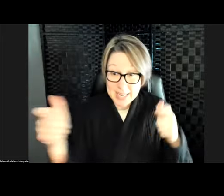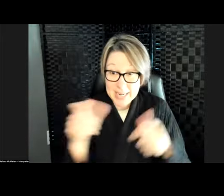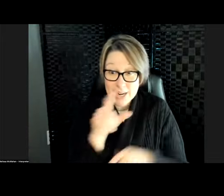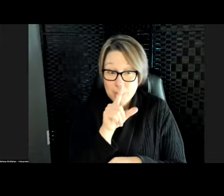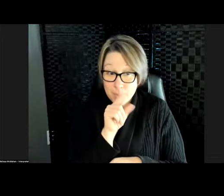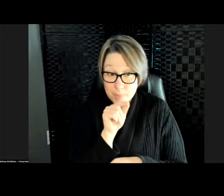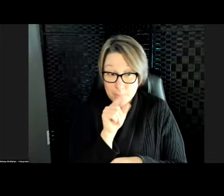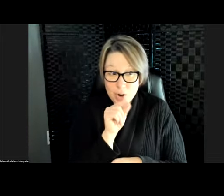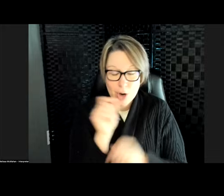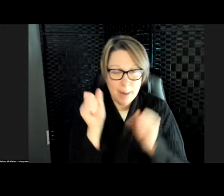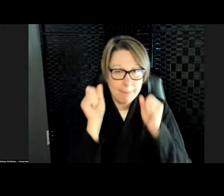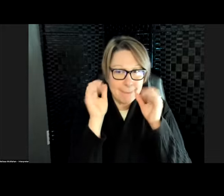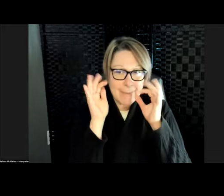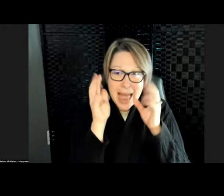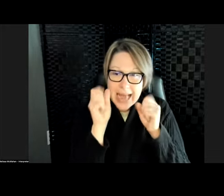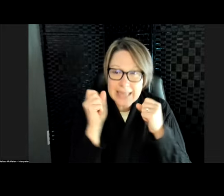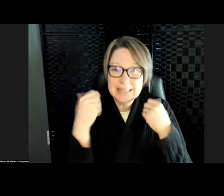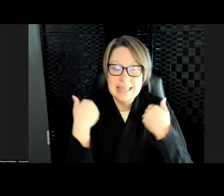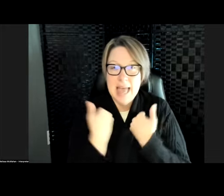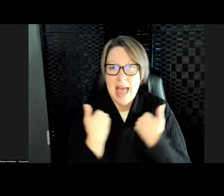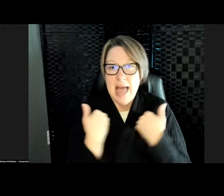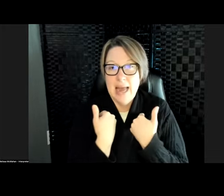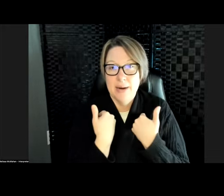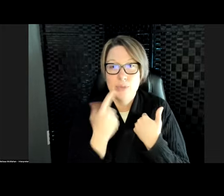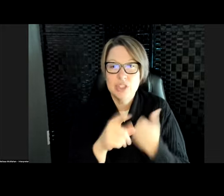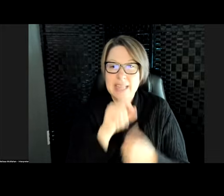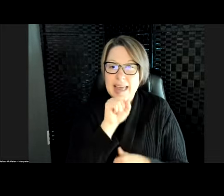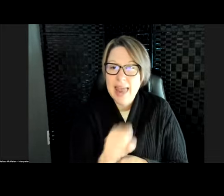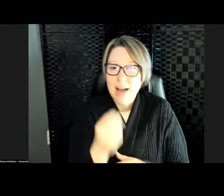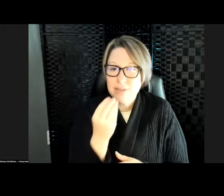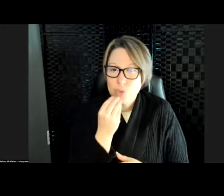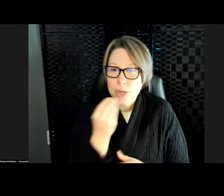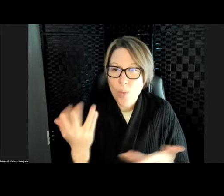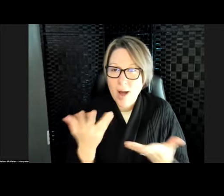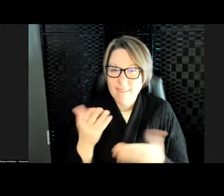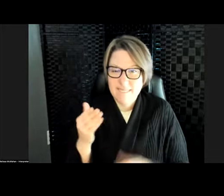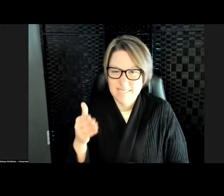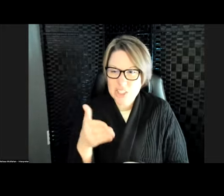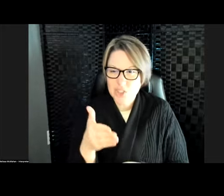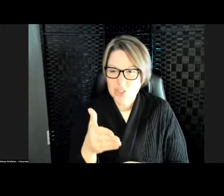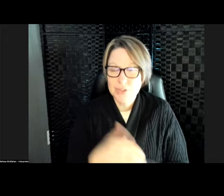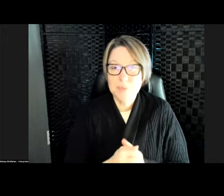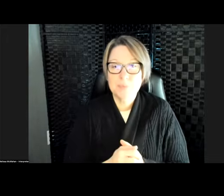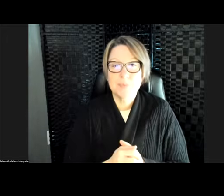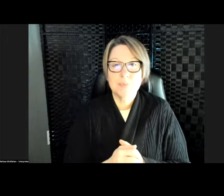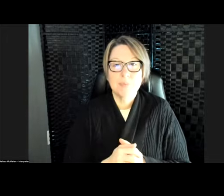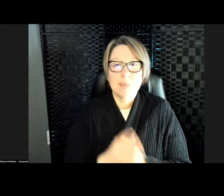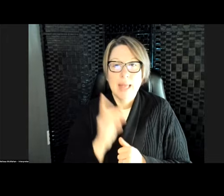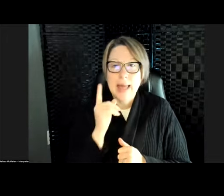animals, and they love to eat fish. They hunt in the water, and they will